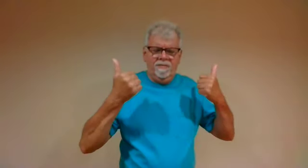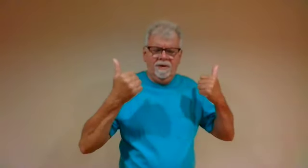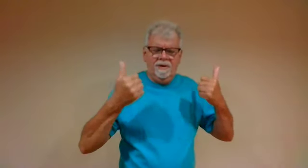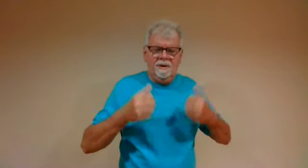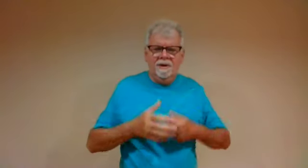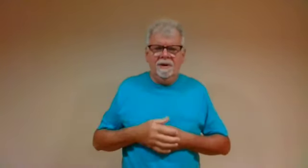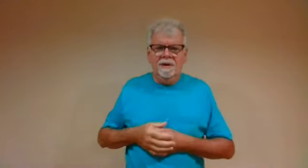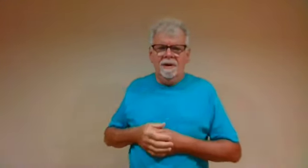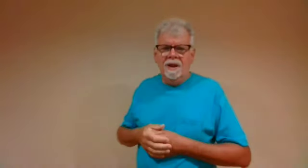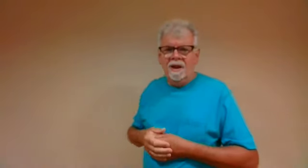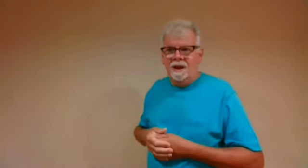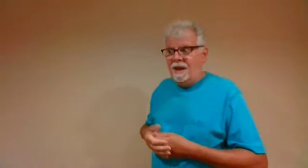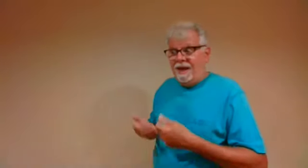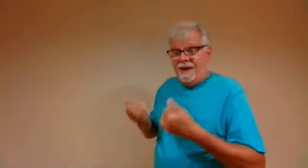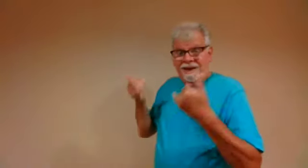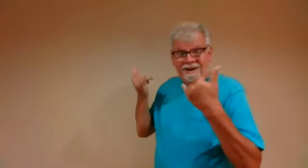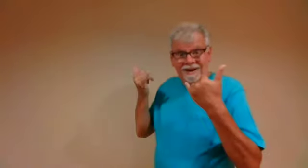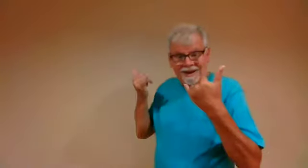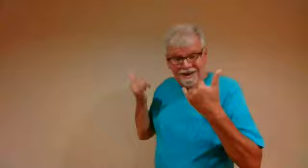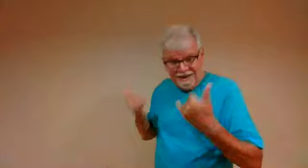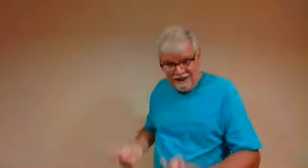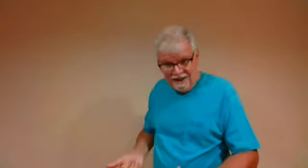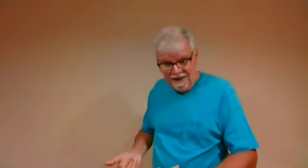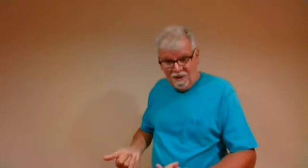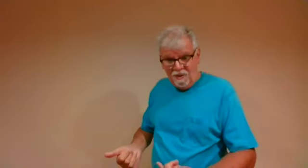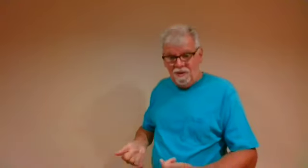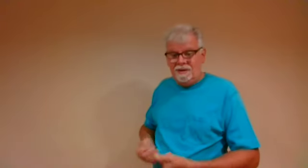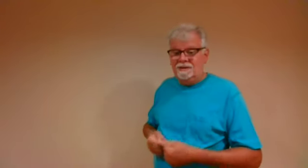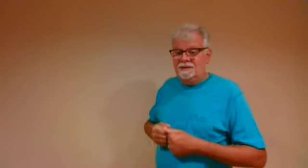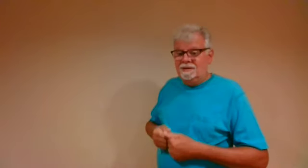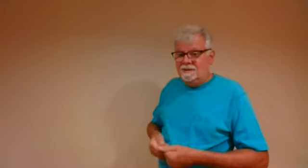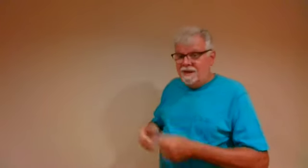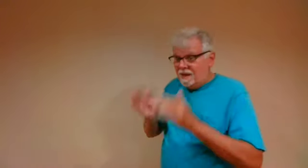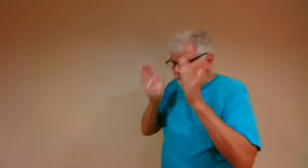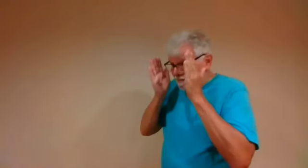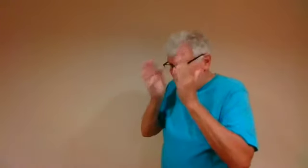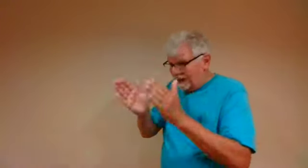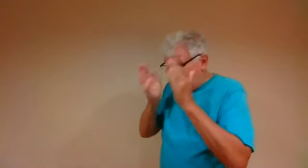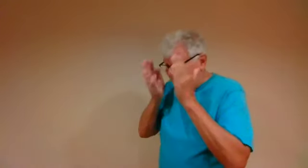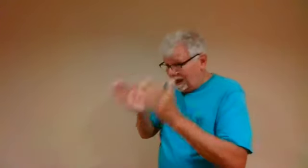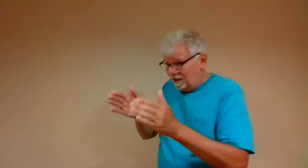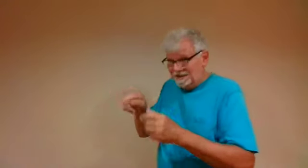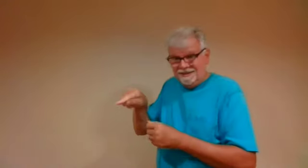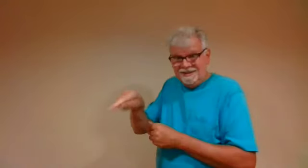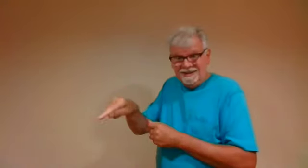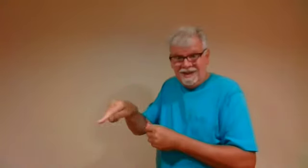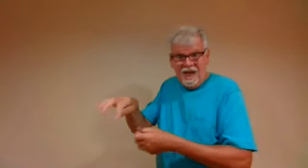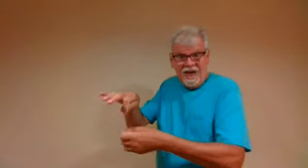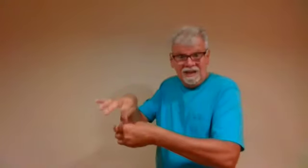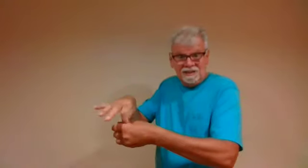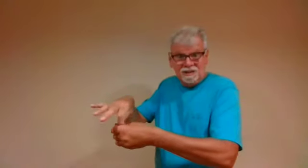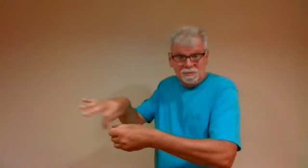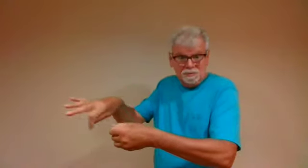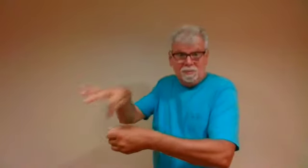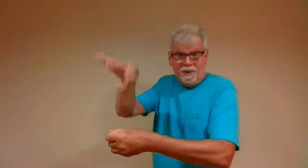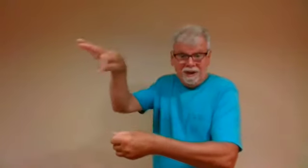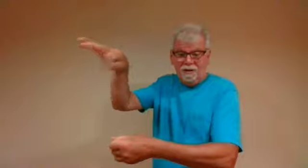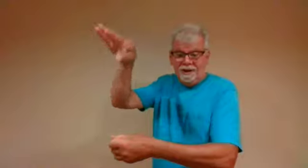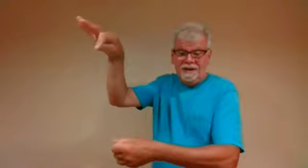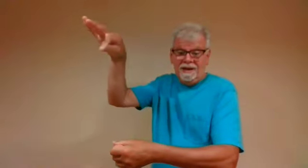but be filled with